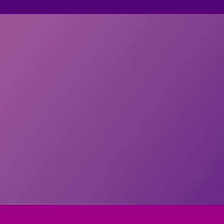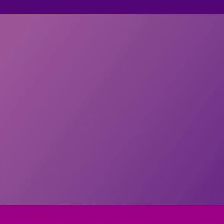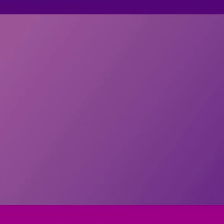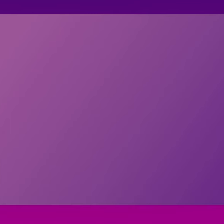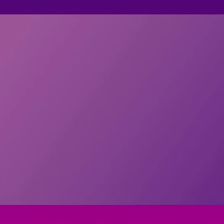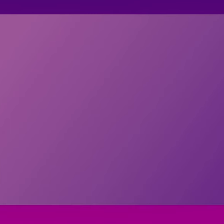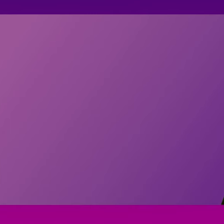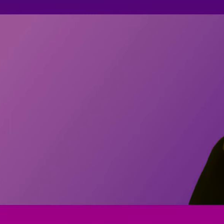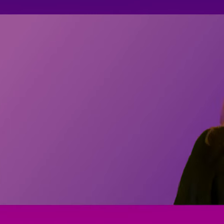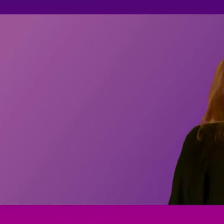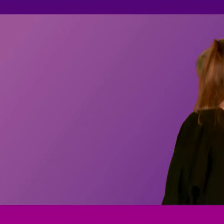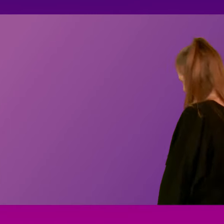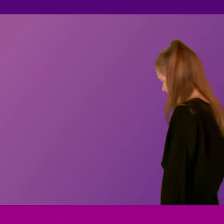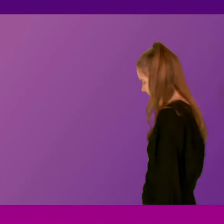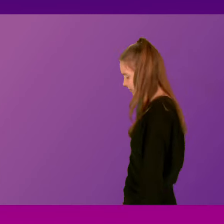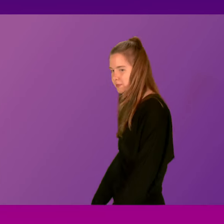Thank you, members.